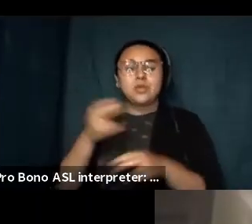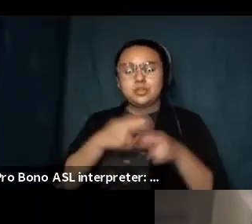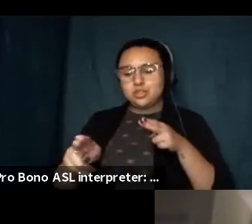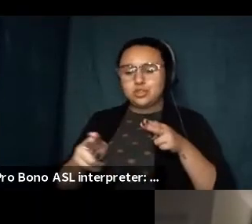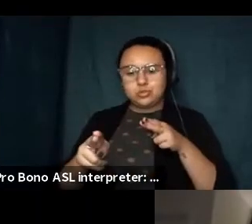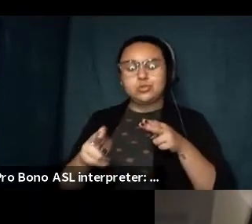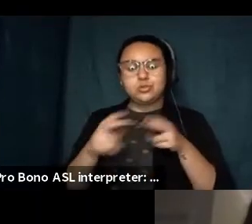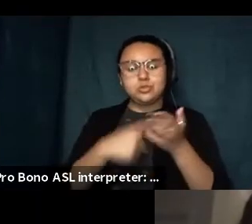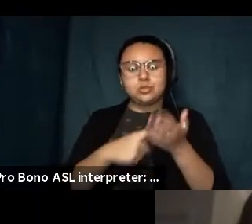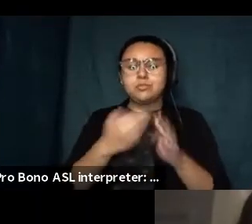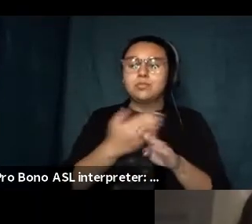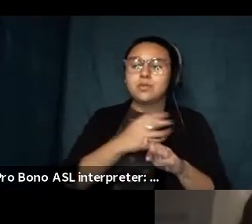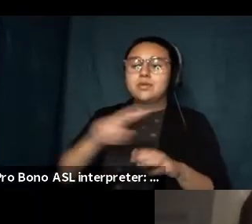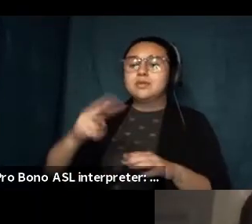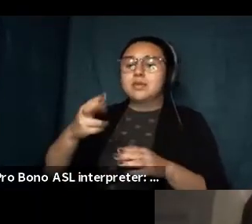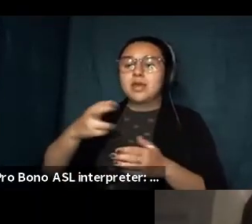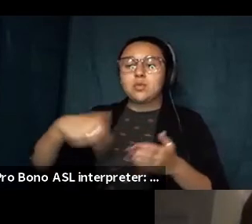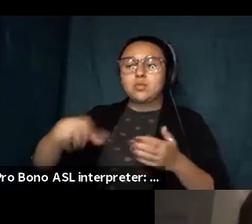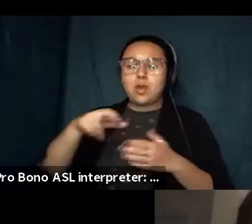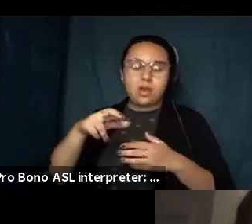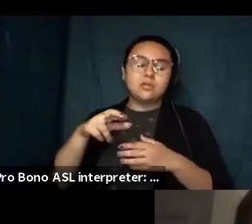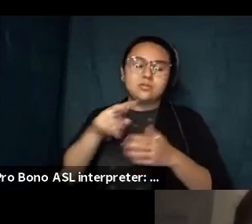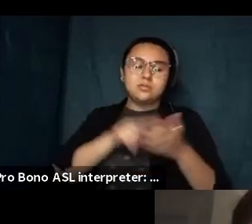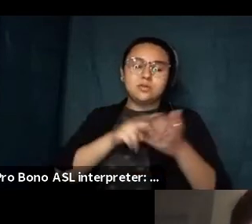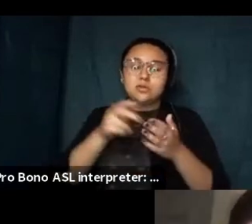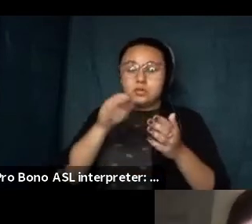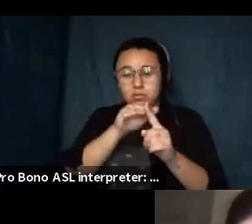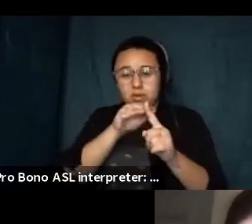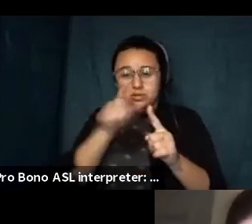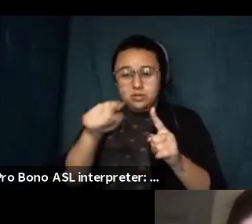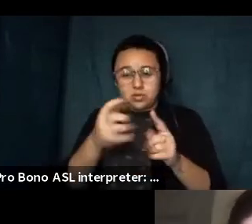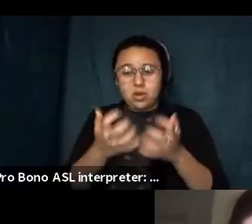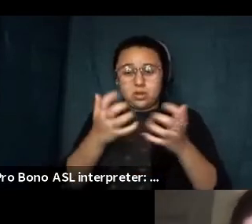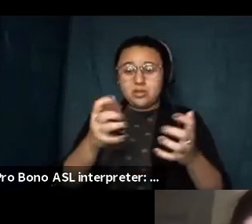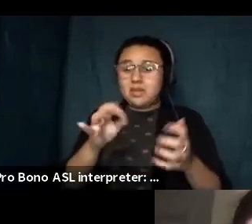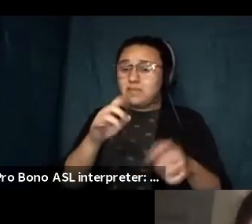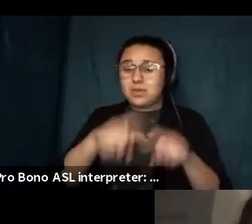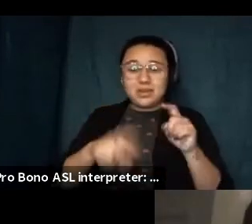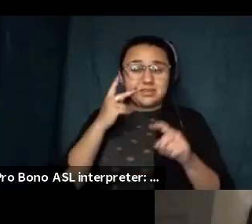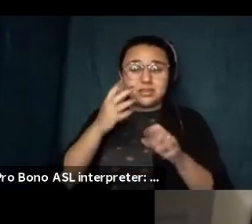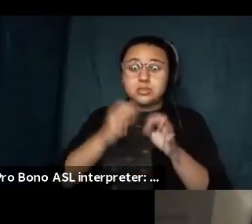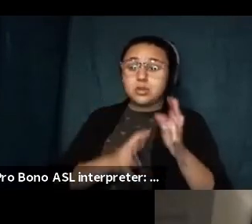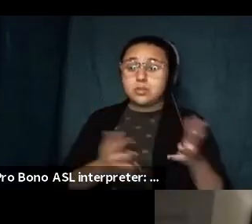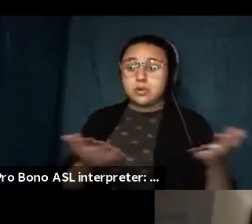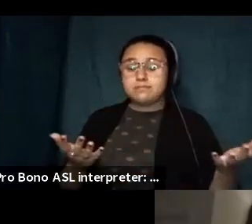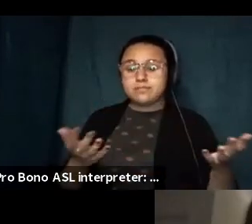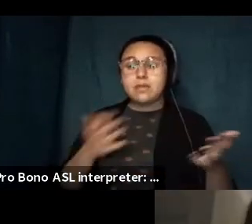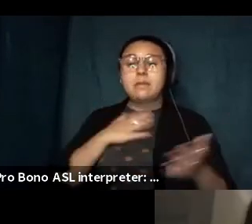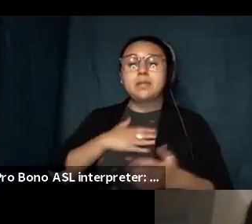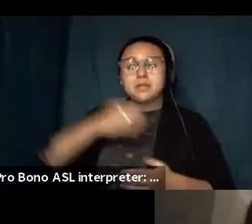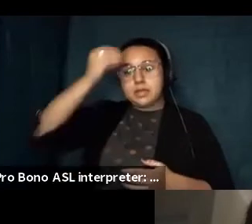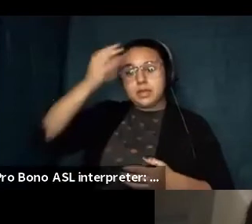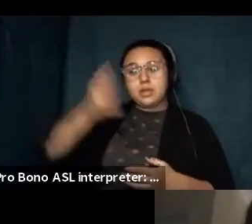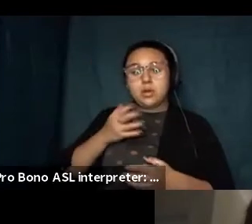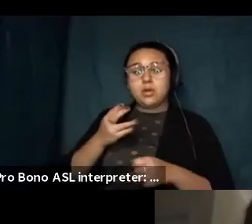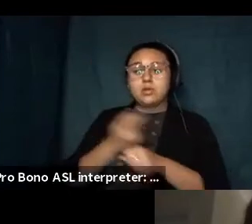before the second round of readings as a reminder to our audience if you are having trouble seeing our asl interpreters please let us know using